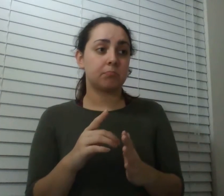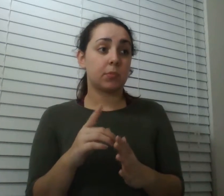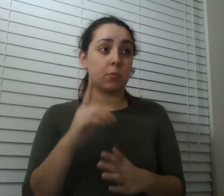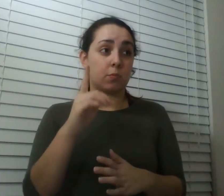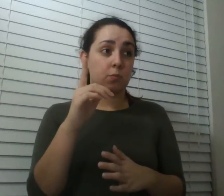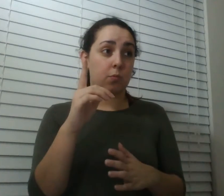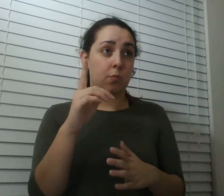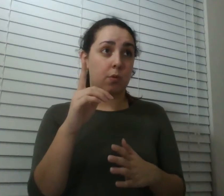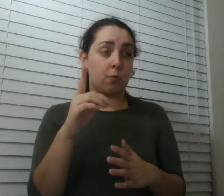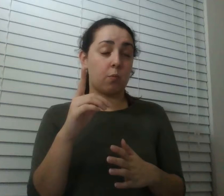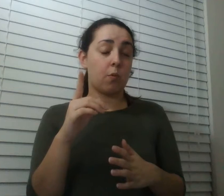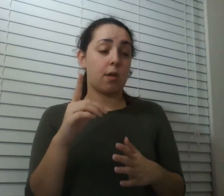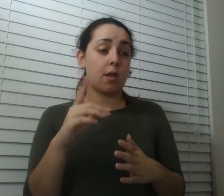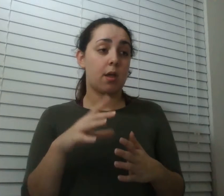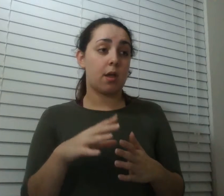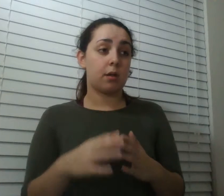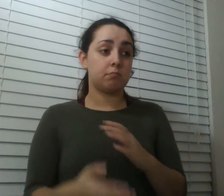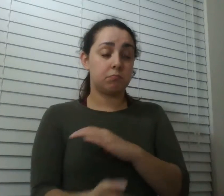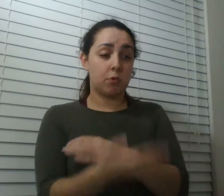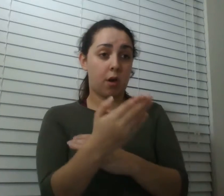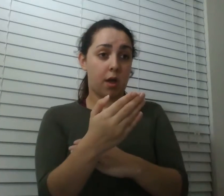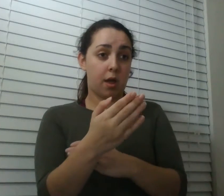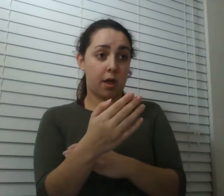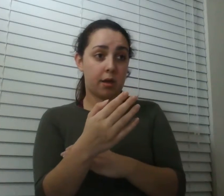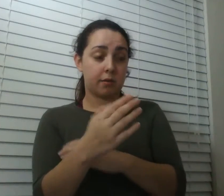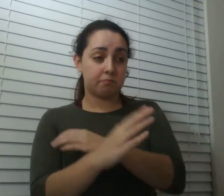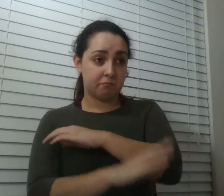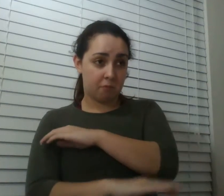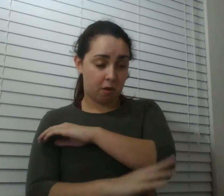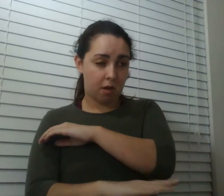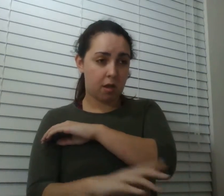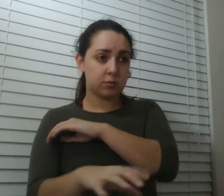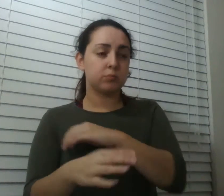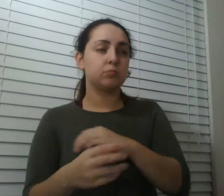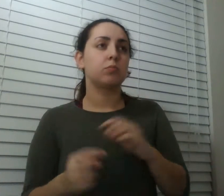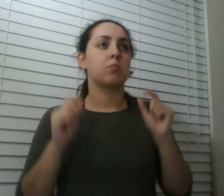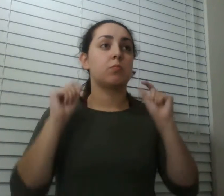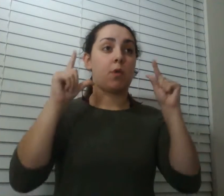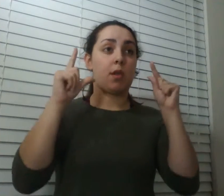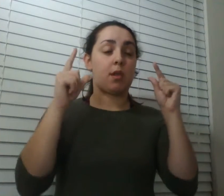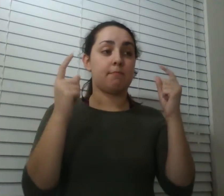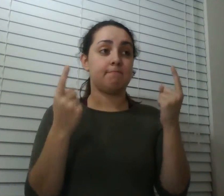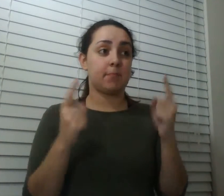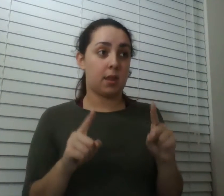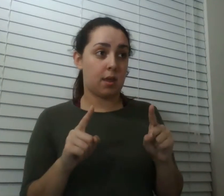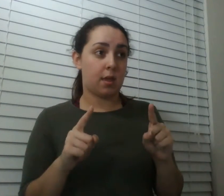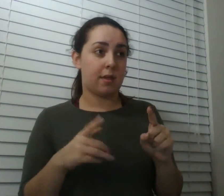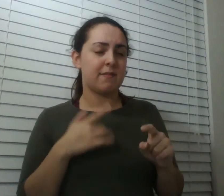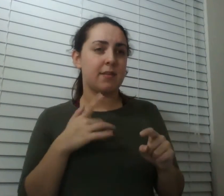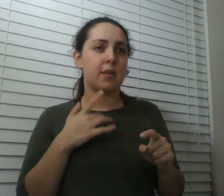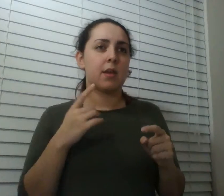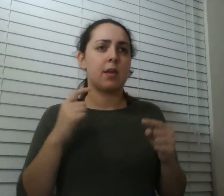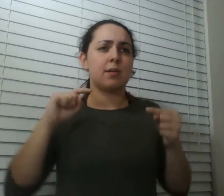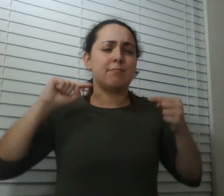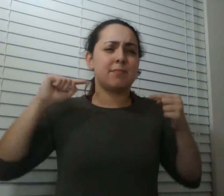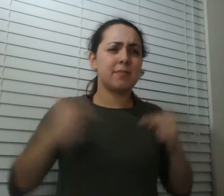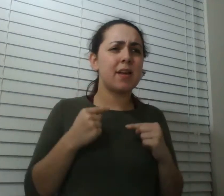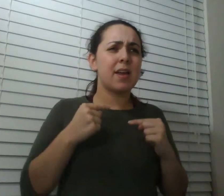terrible pain in the side of my neck upper back side of my face she had no idea what it was it was a